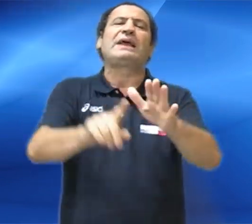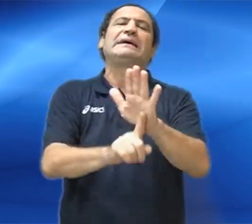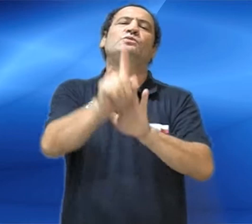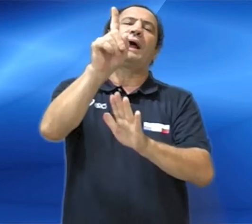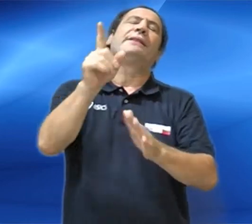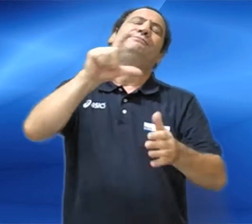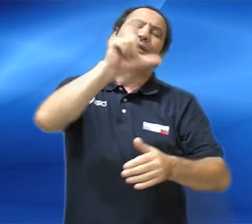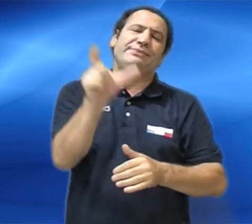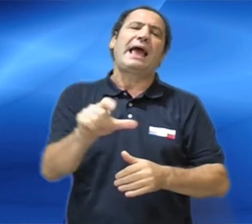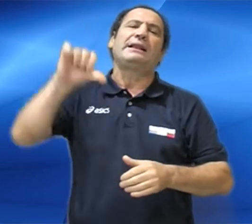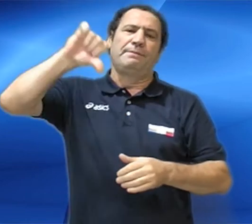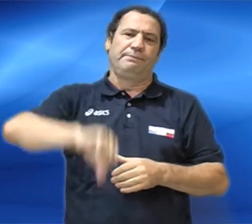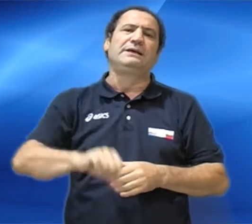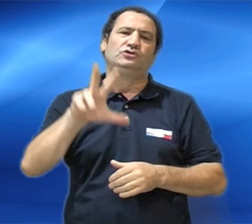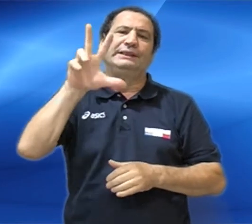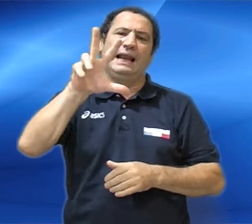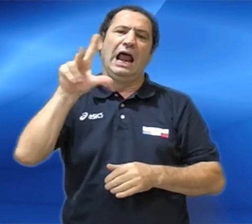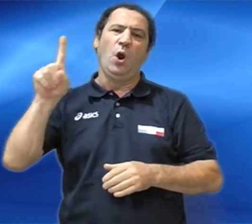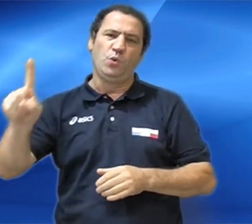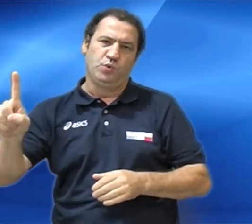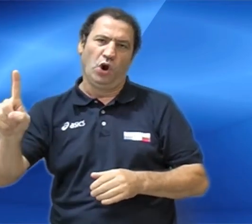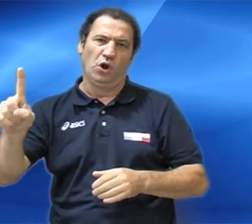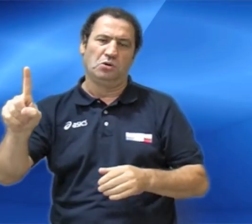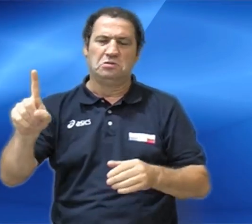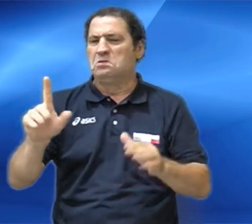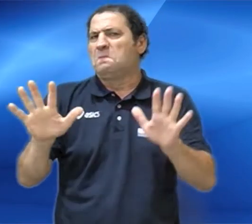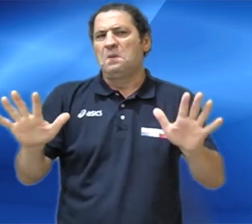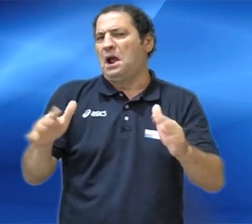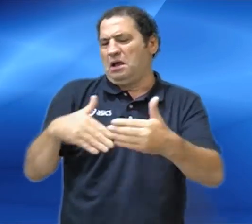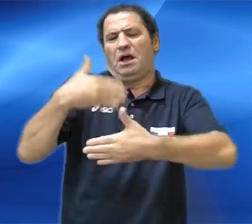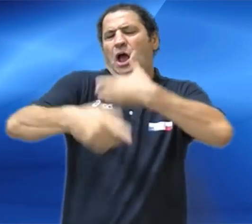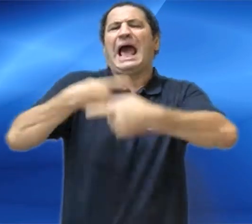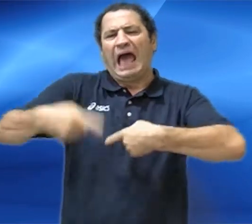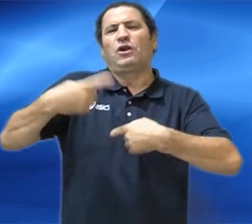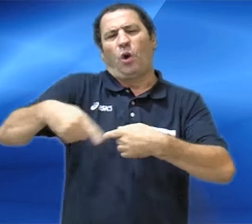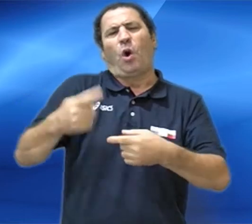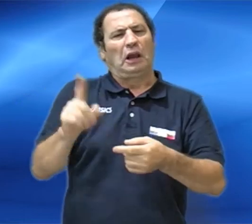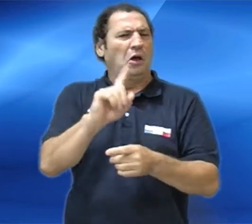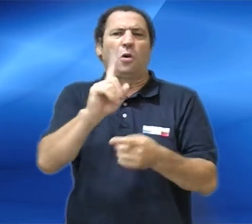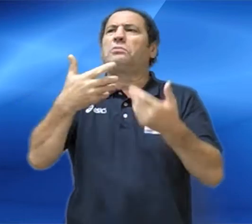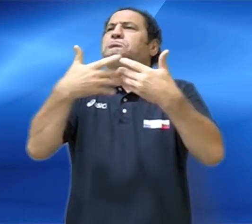God